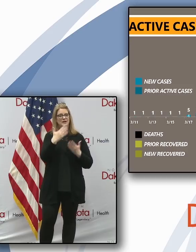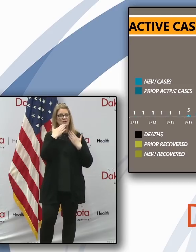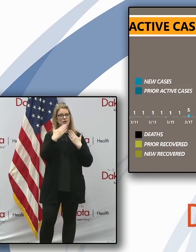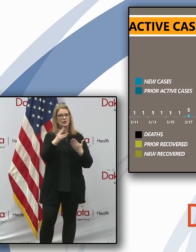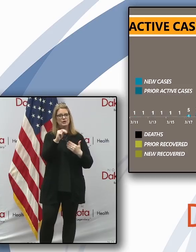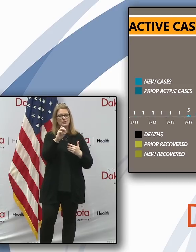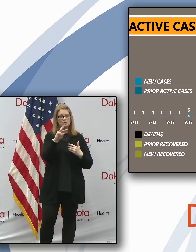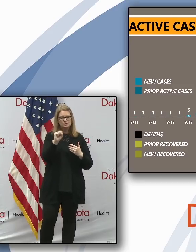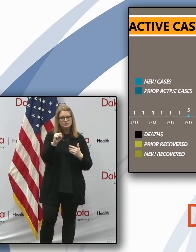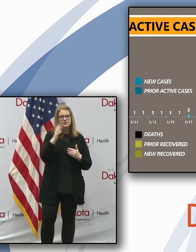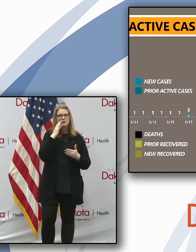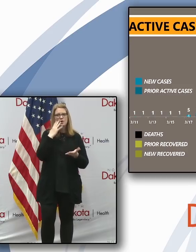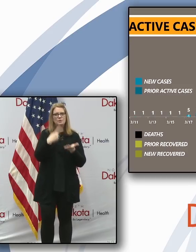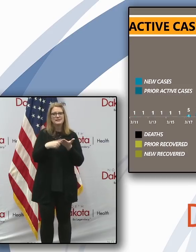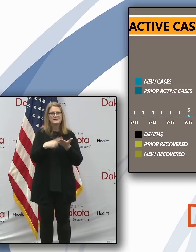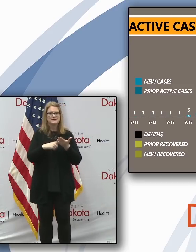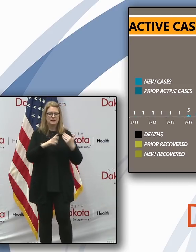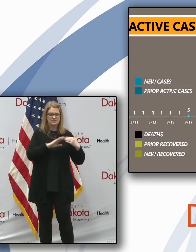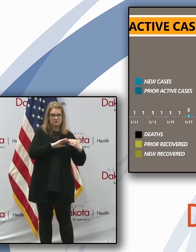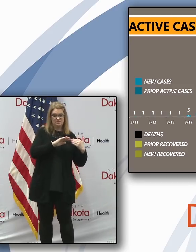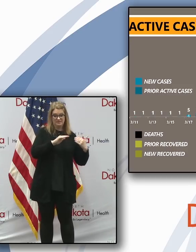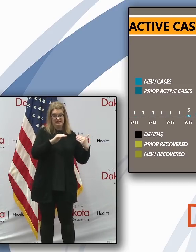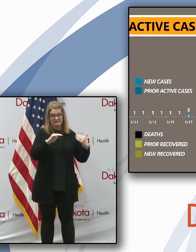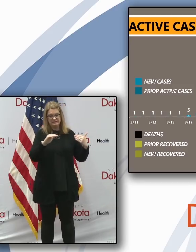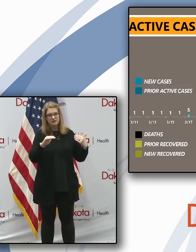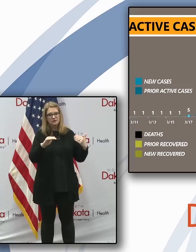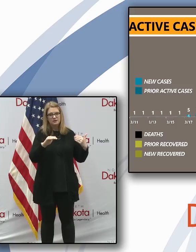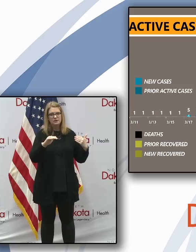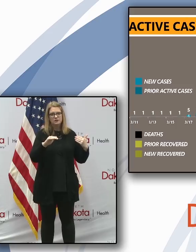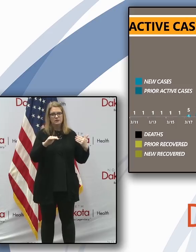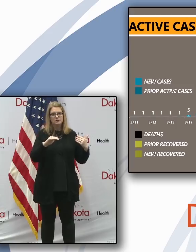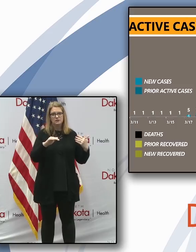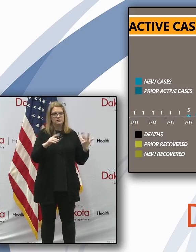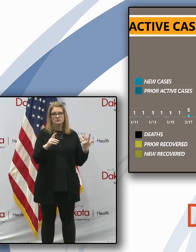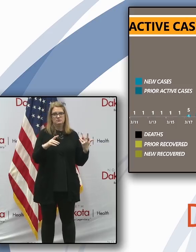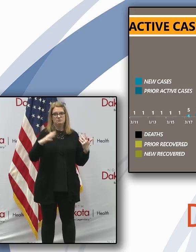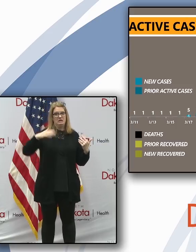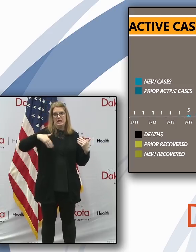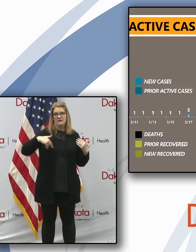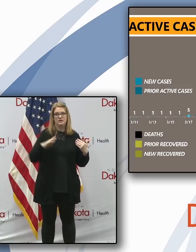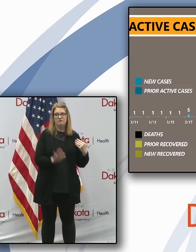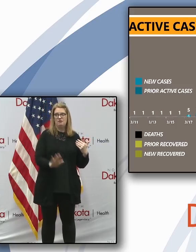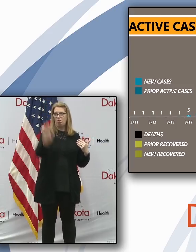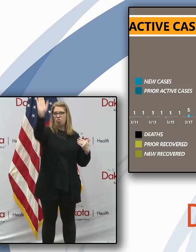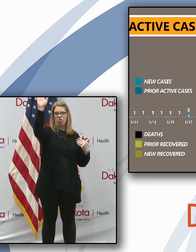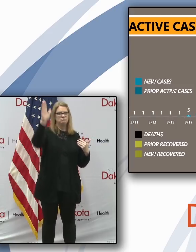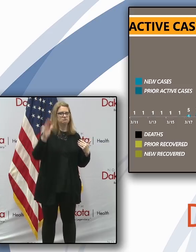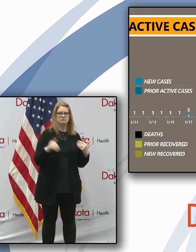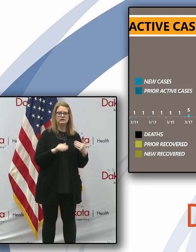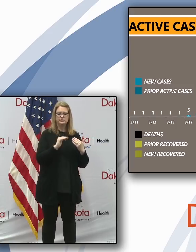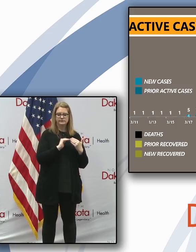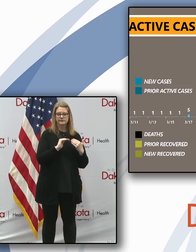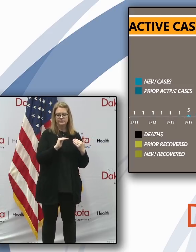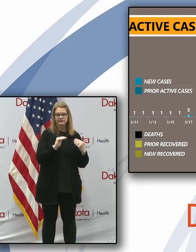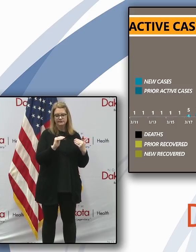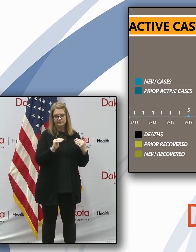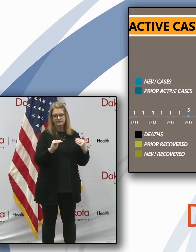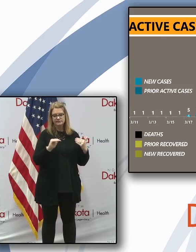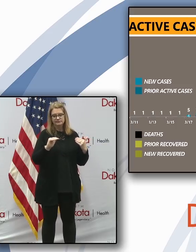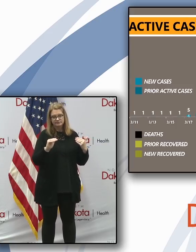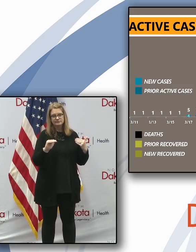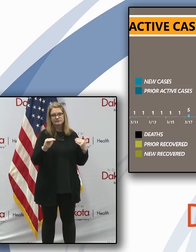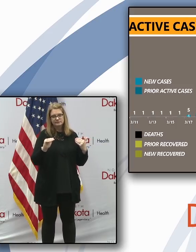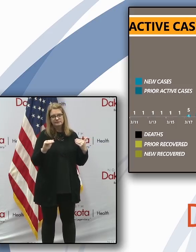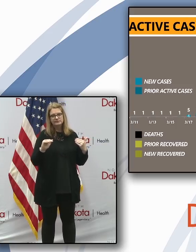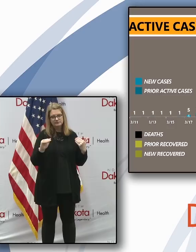flattening the curve. We are absolutely, the curve hasn't even started heading up yet in North Dakota. We've been basically as percentage of positives